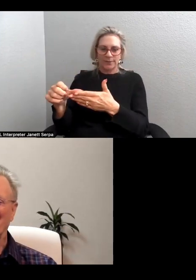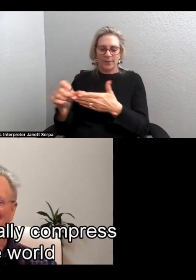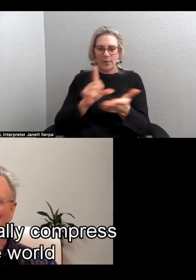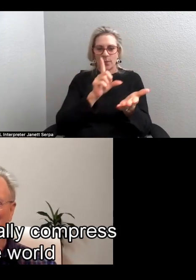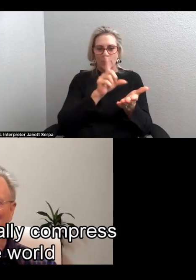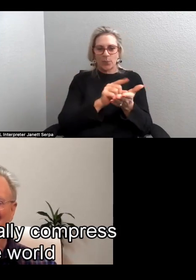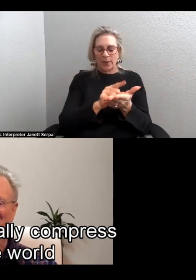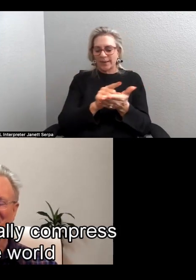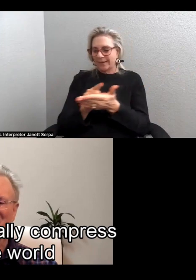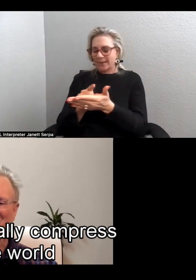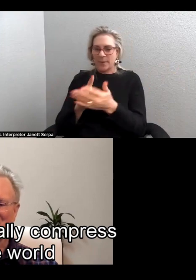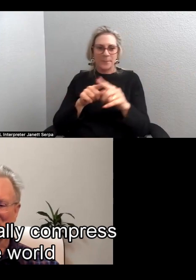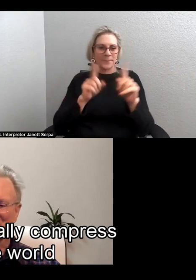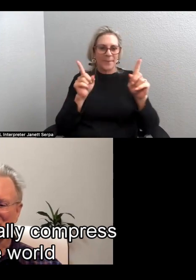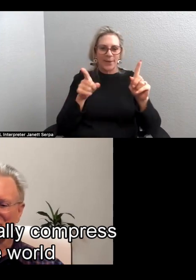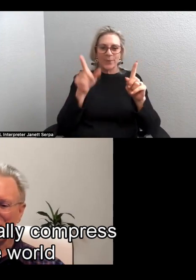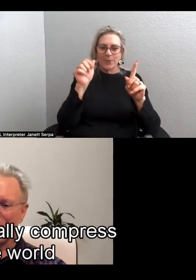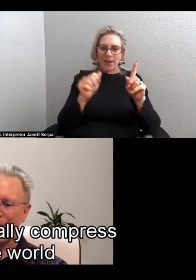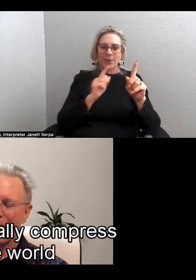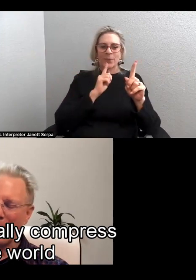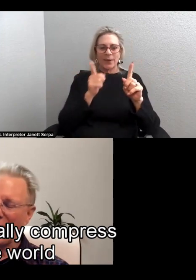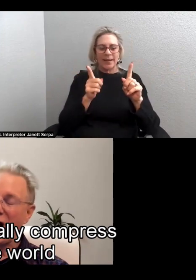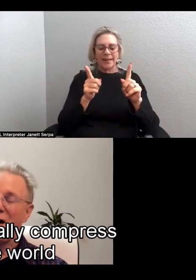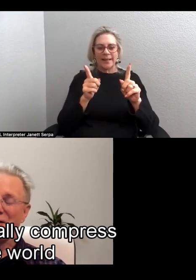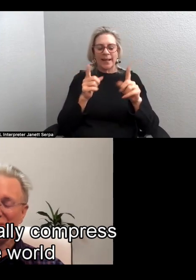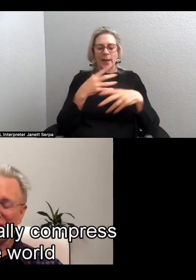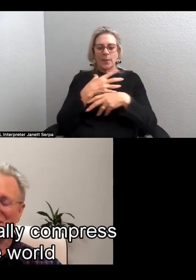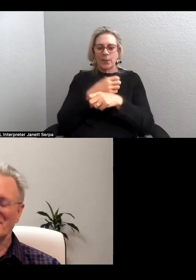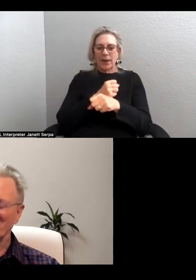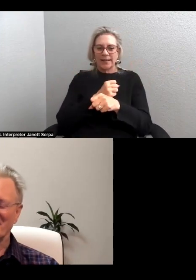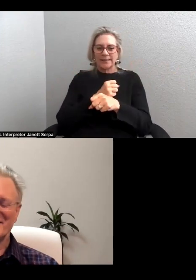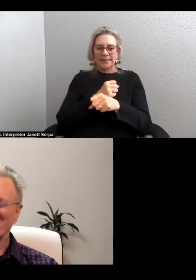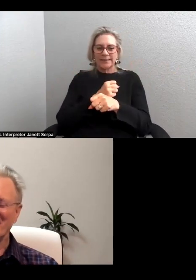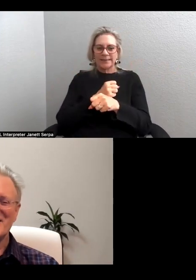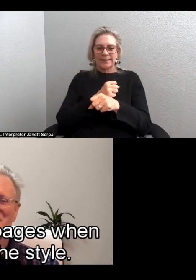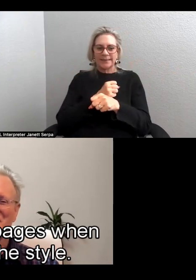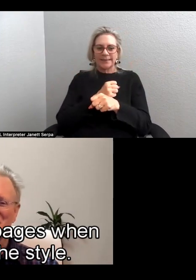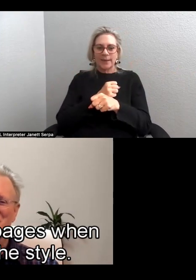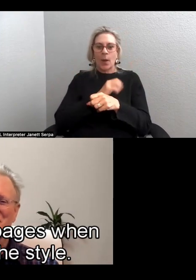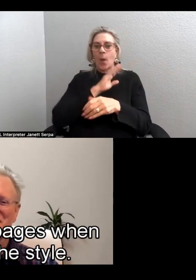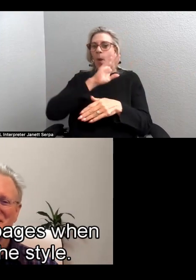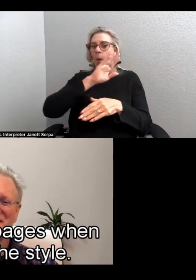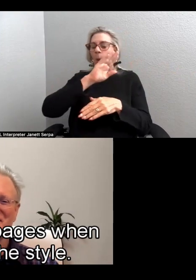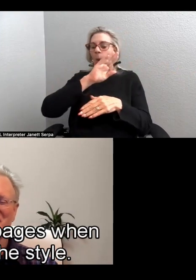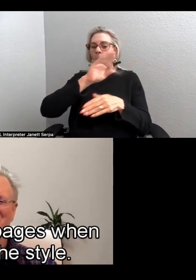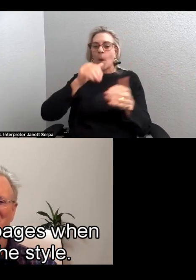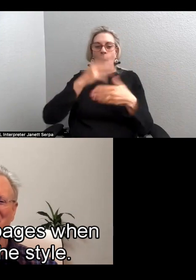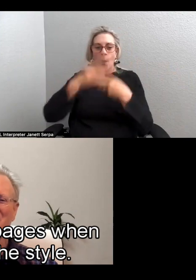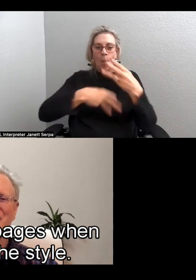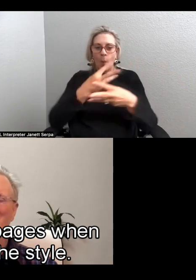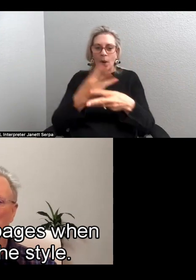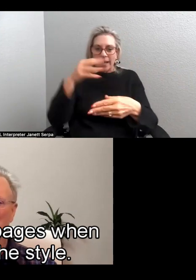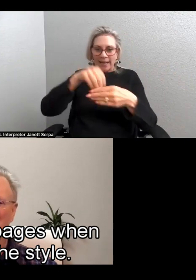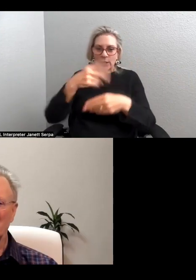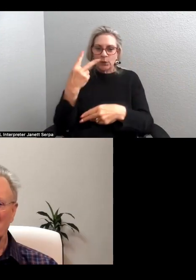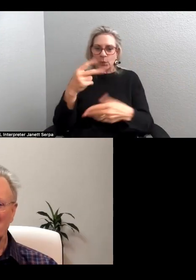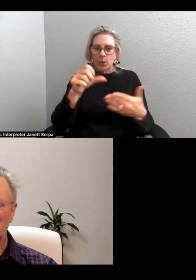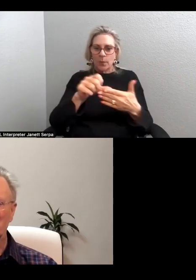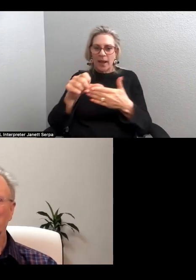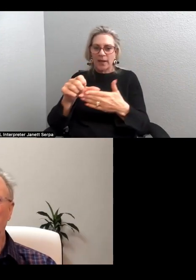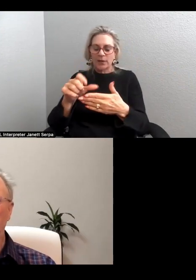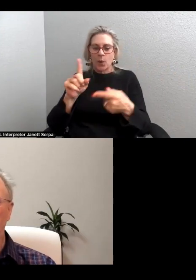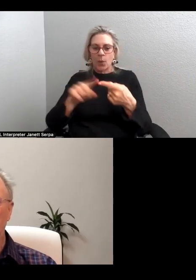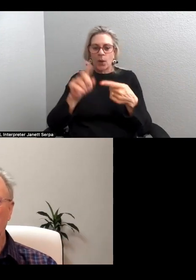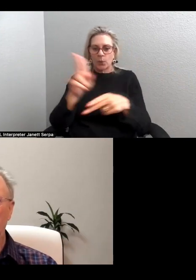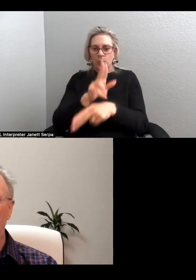but you can really compress a whole world into the two pages when you use the style.